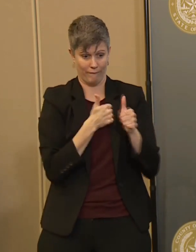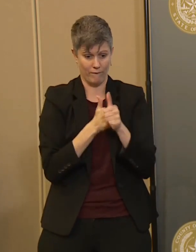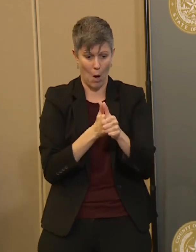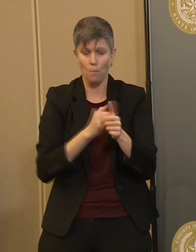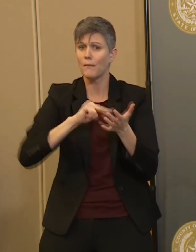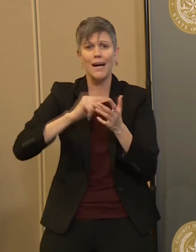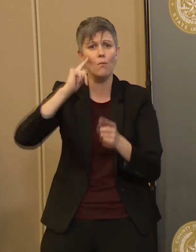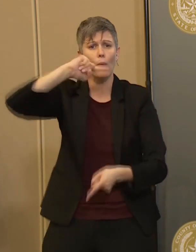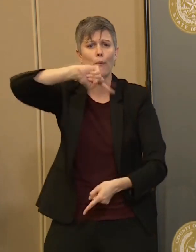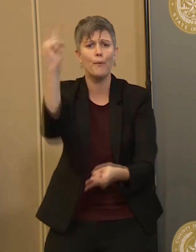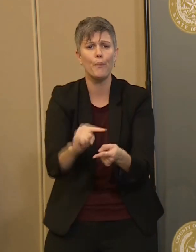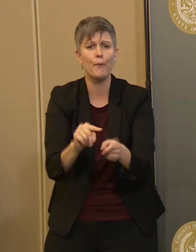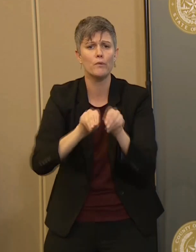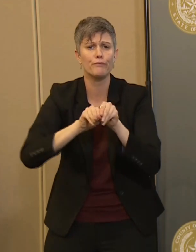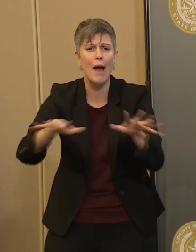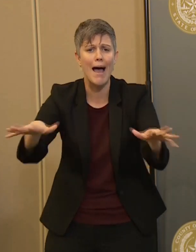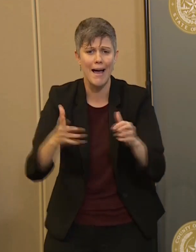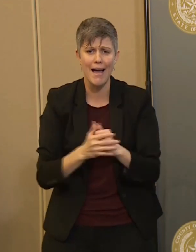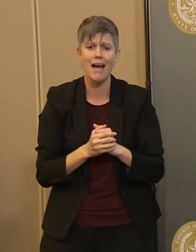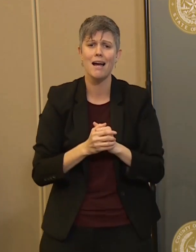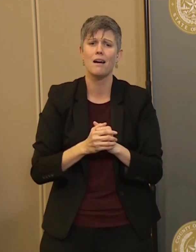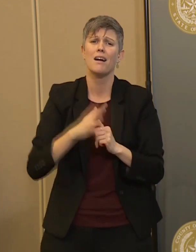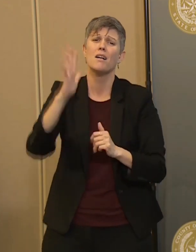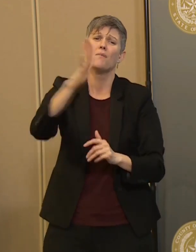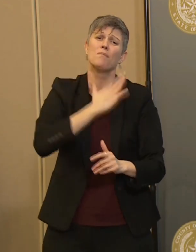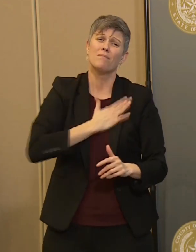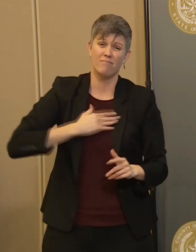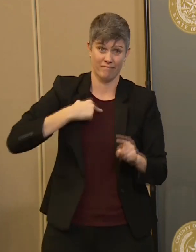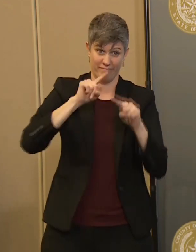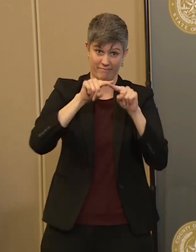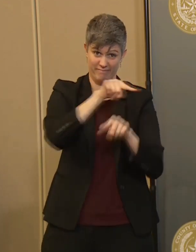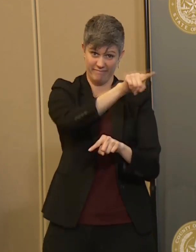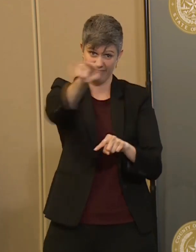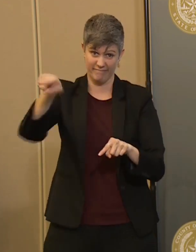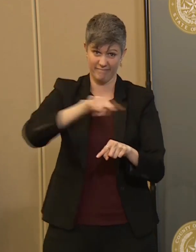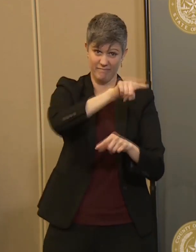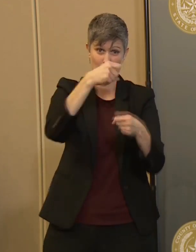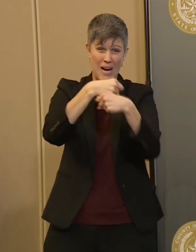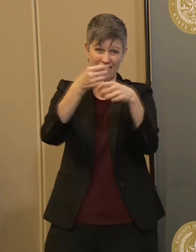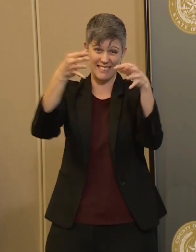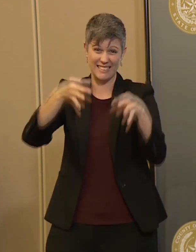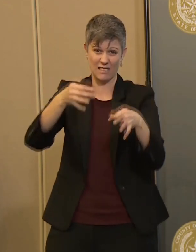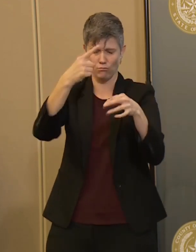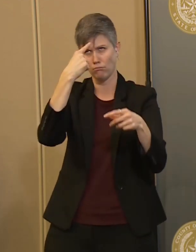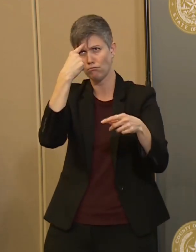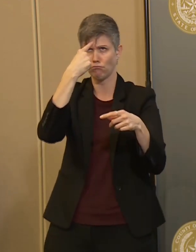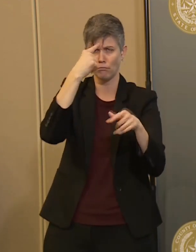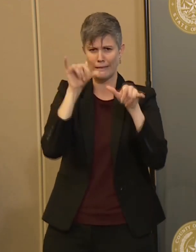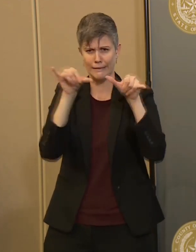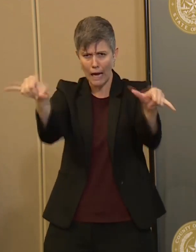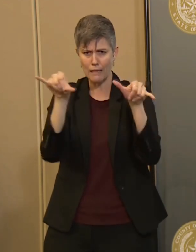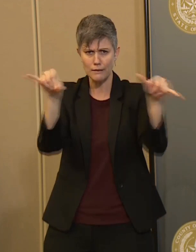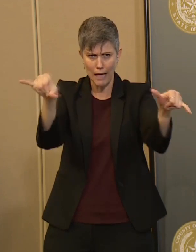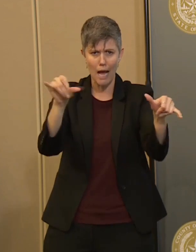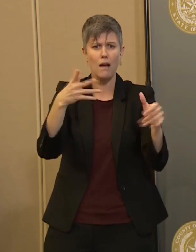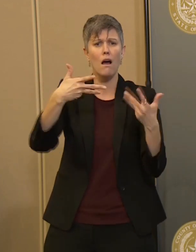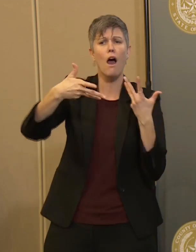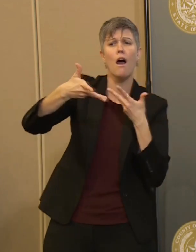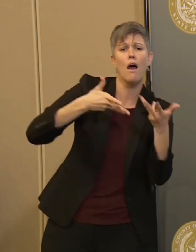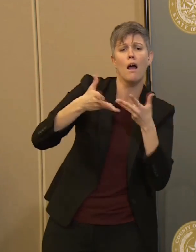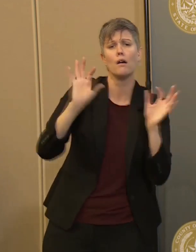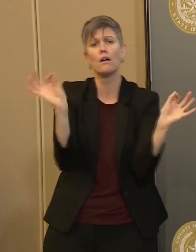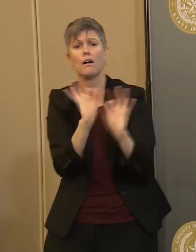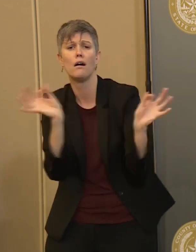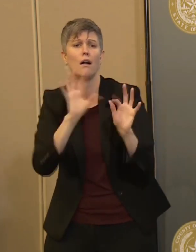We are really relying on our local heroes to reduce those social interactions, to keep that